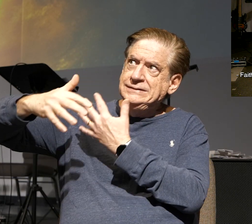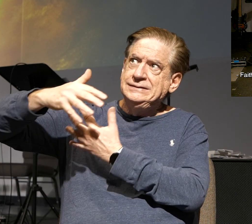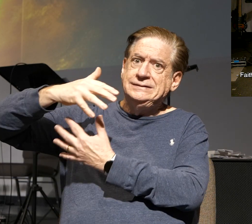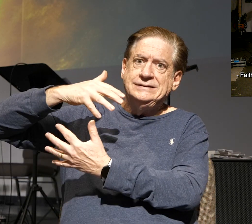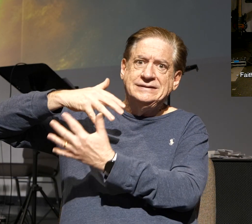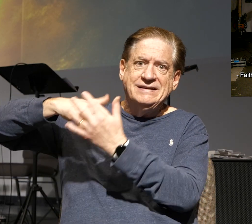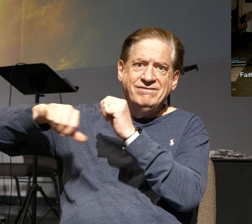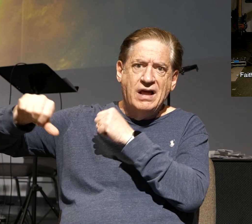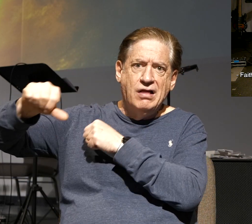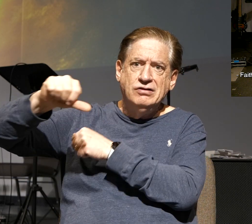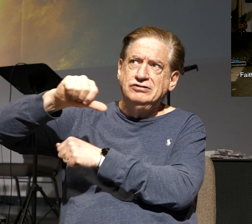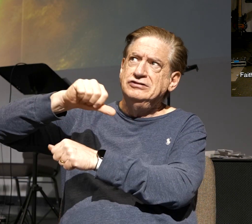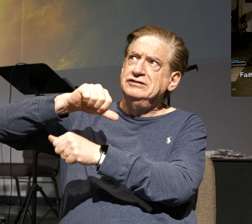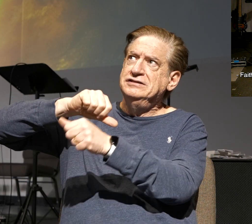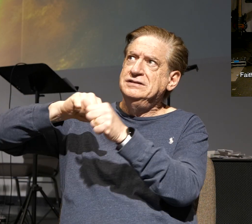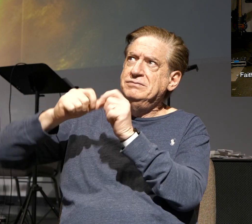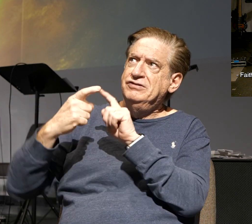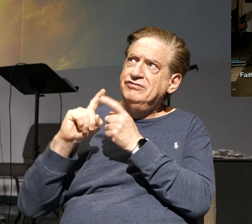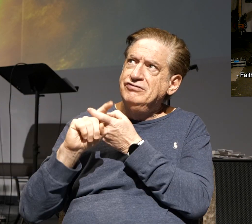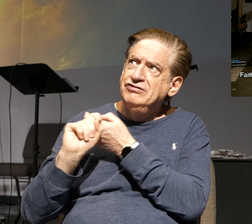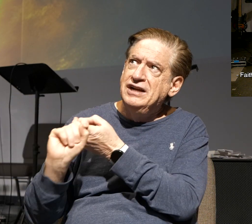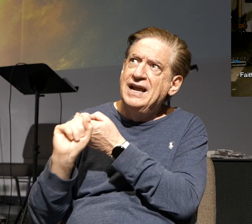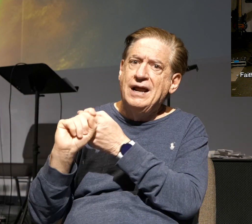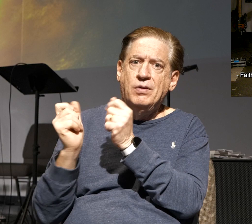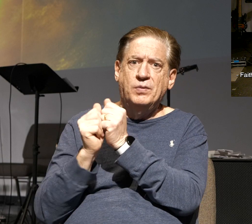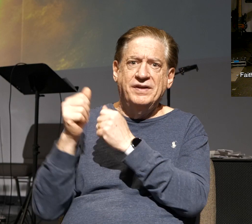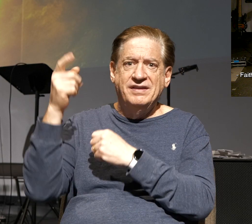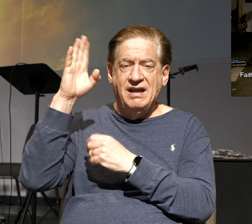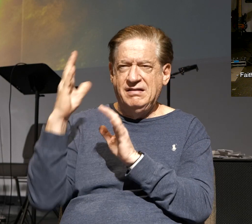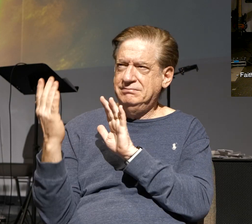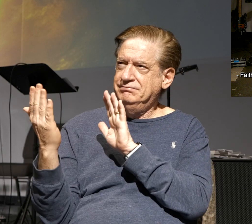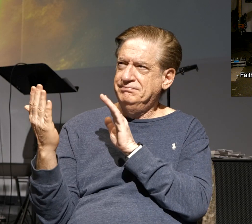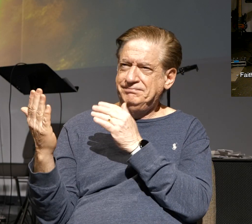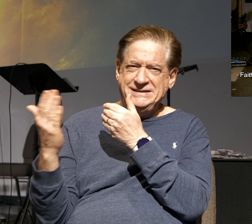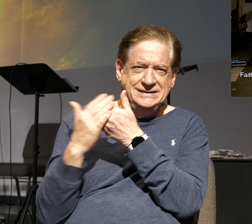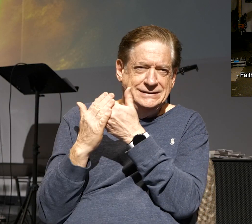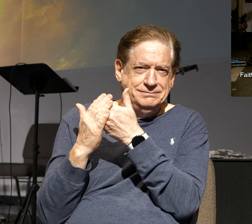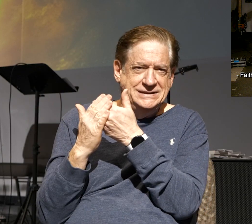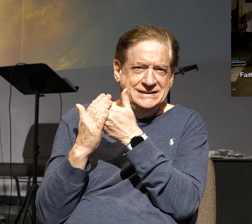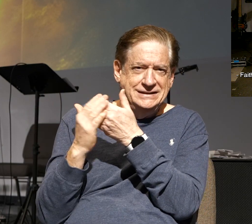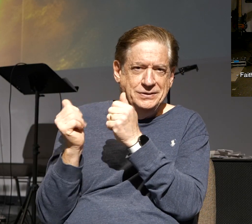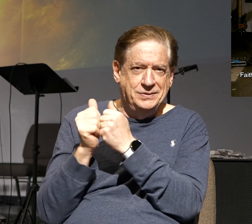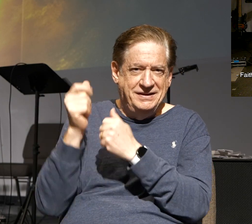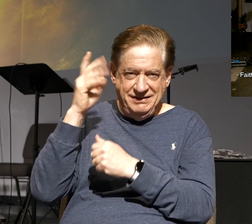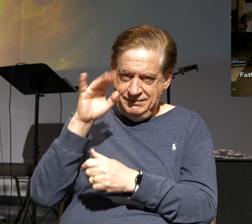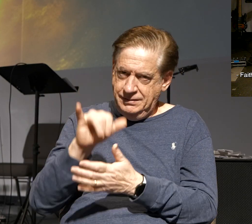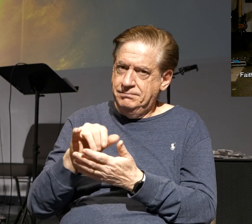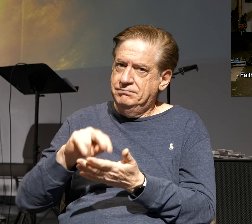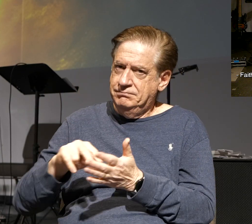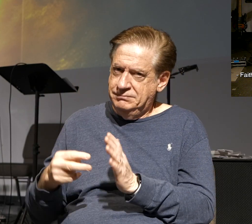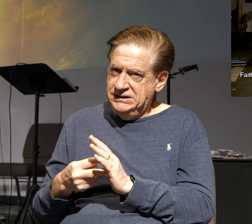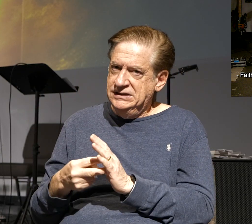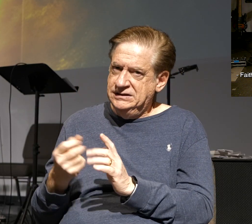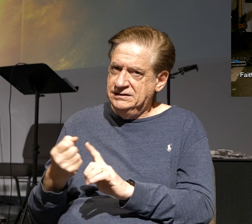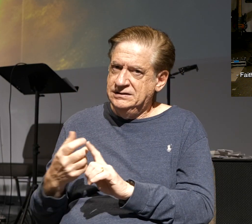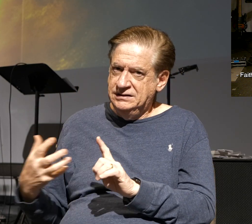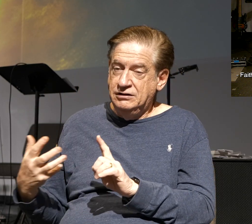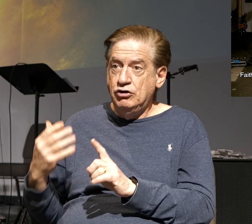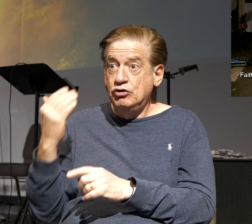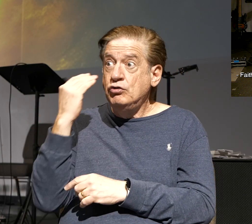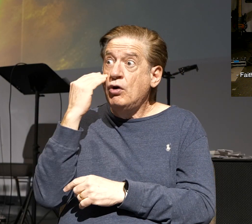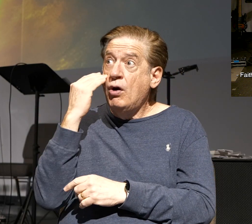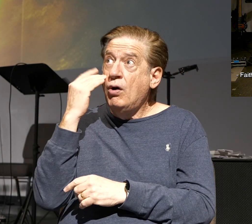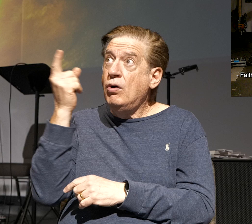information about God, it's intimacy with God. That's what He means by that word. This is eternal life that they may know you,